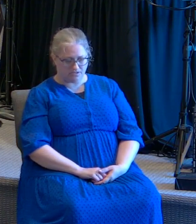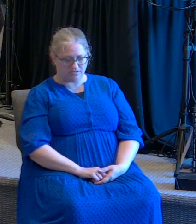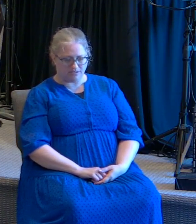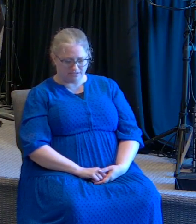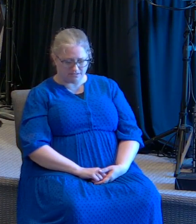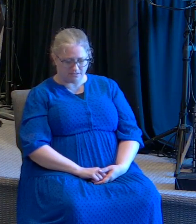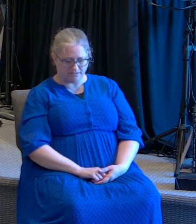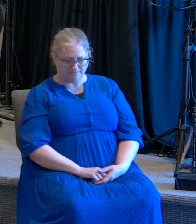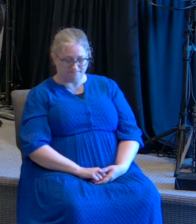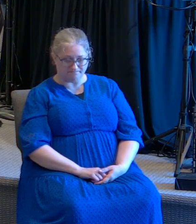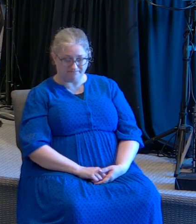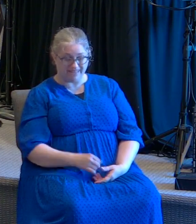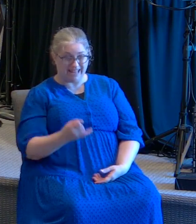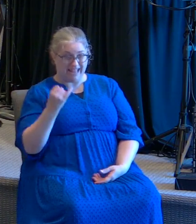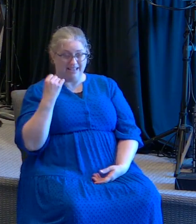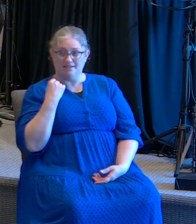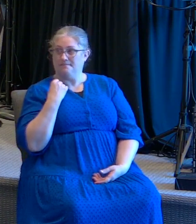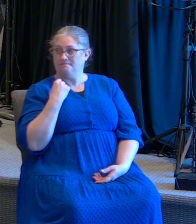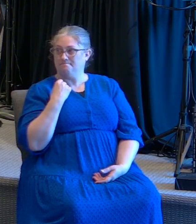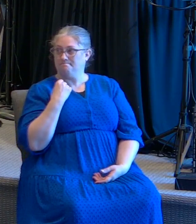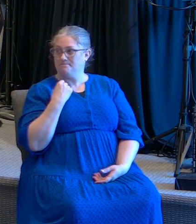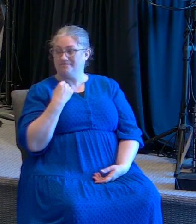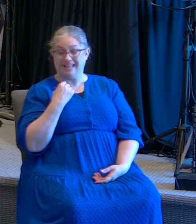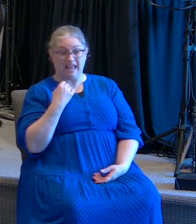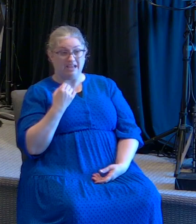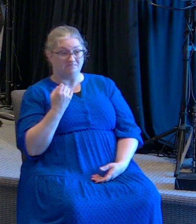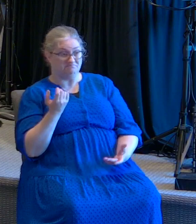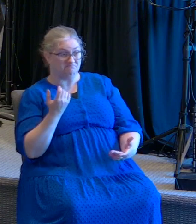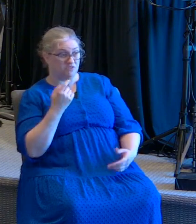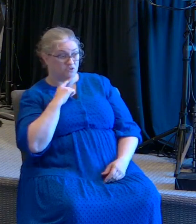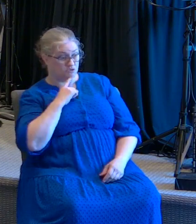in fact it's my pleasure to do both